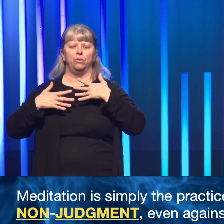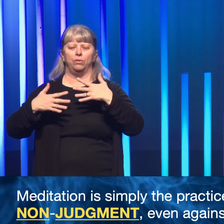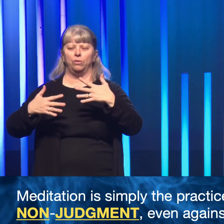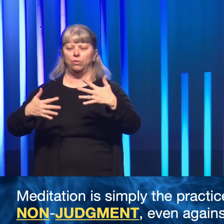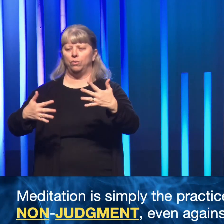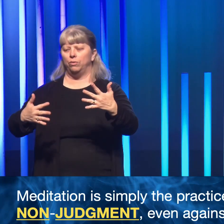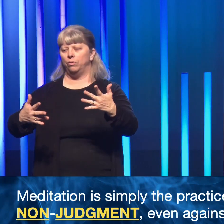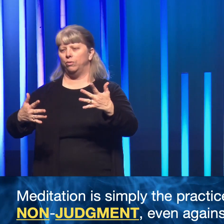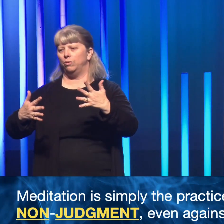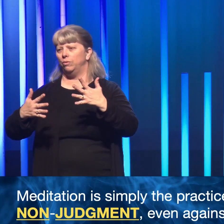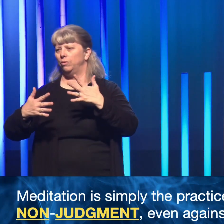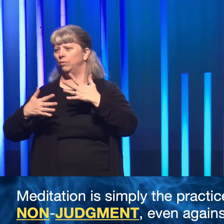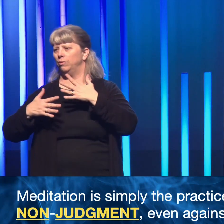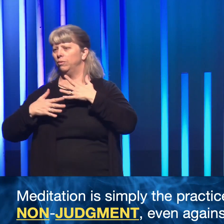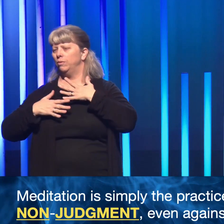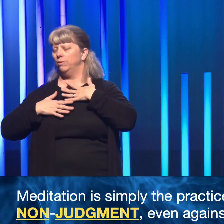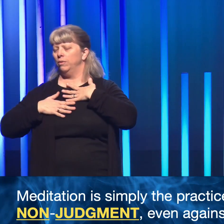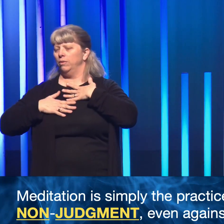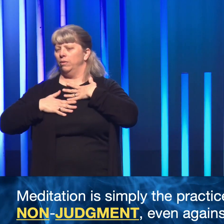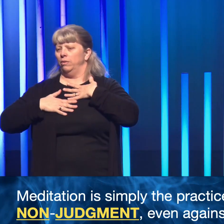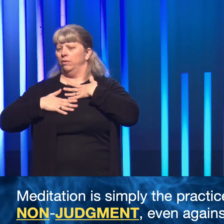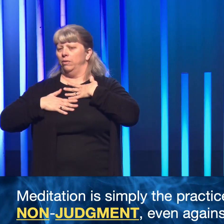and the out of my breasts.